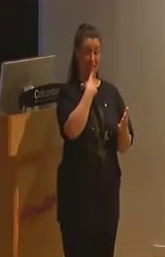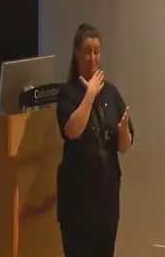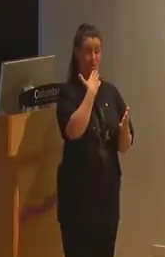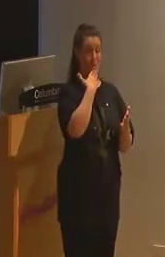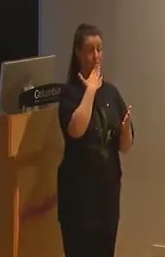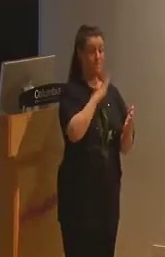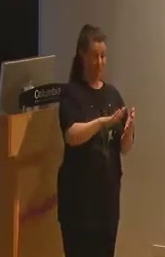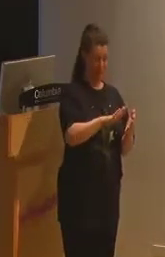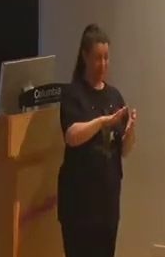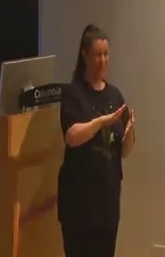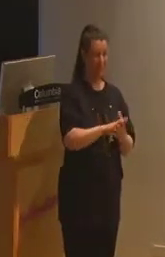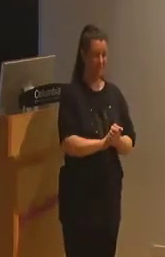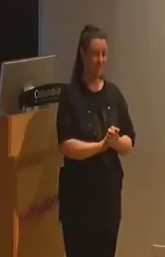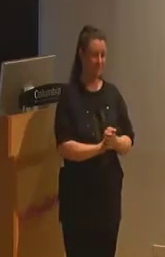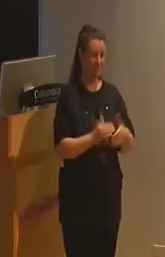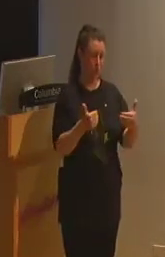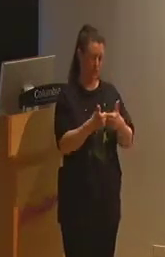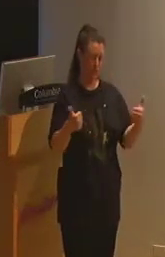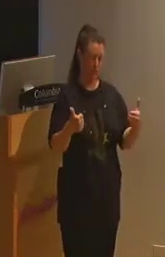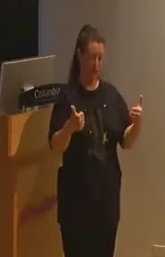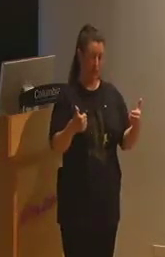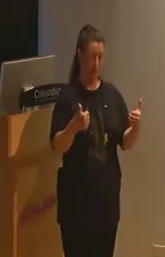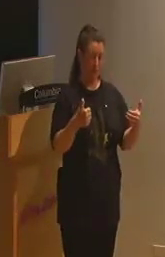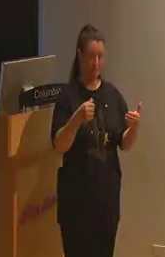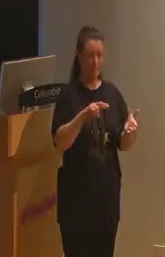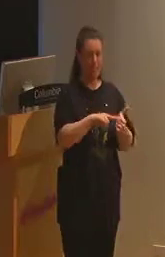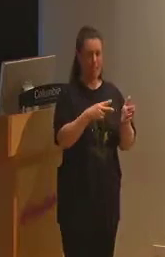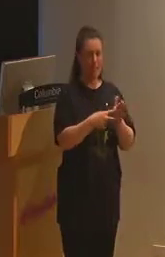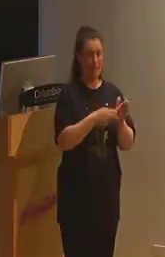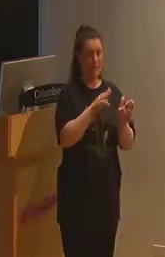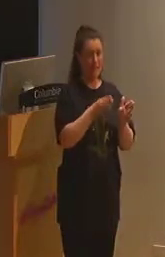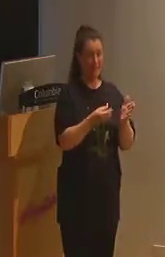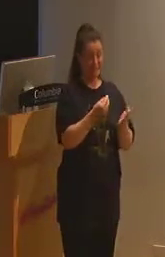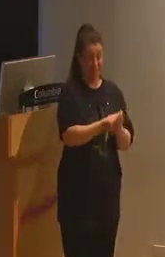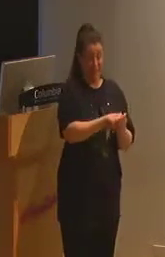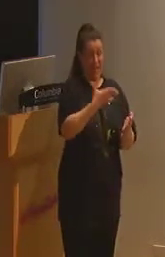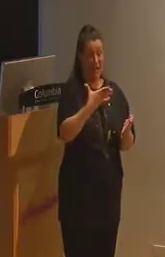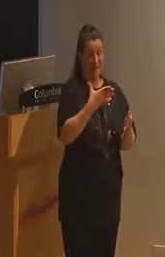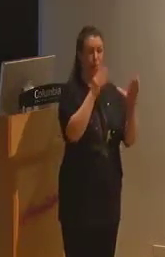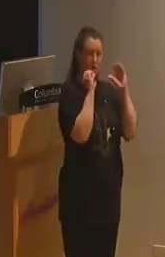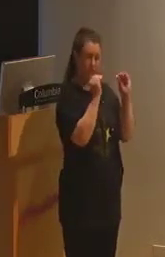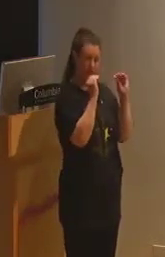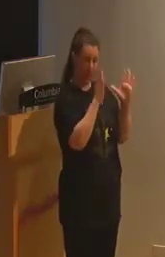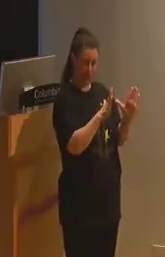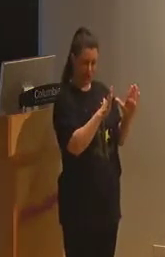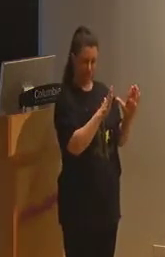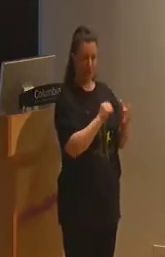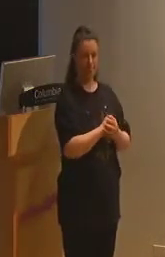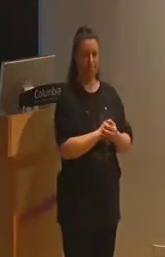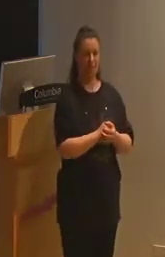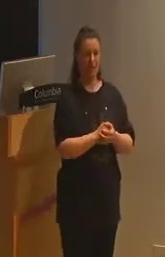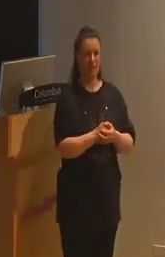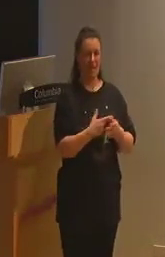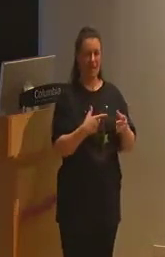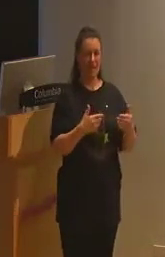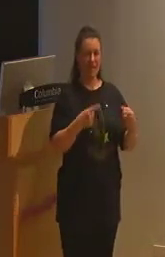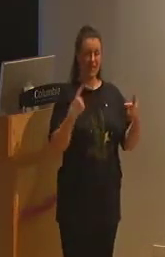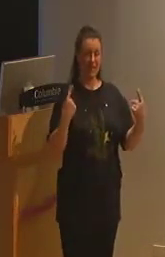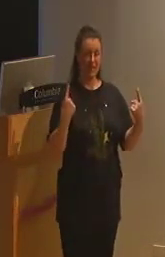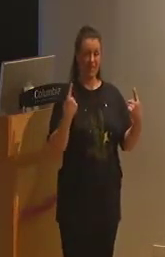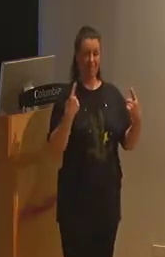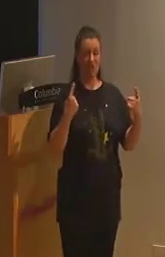system because these students both cost more to educate and interfere with the education, i.e. test scores, of other students.